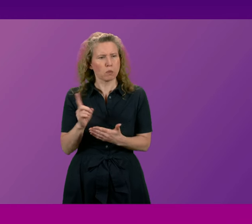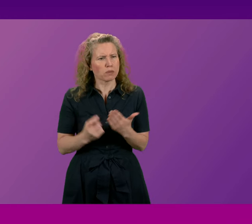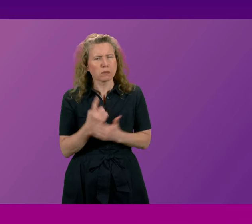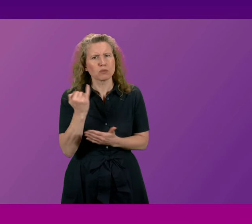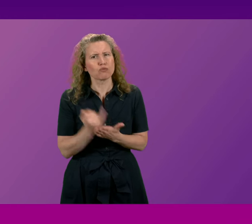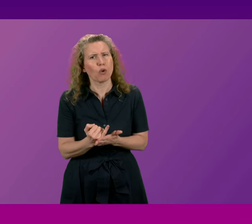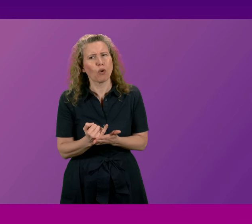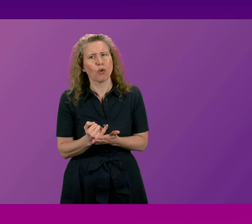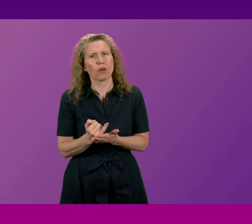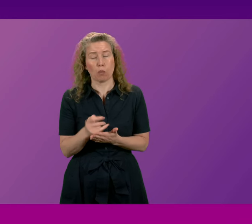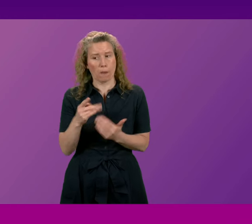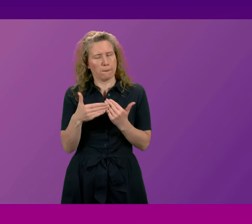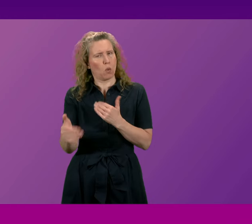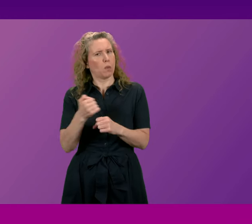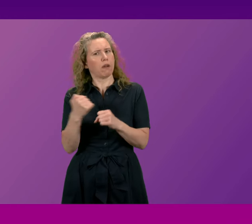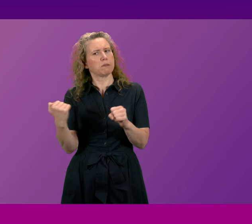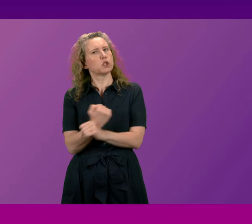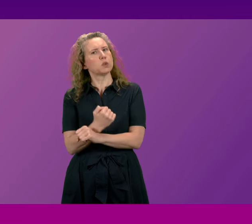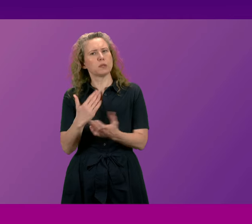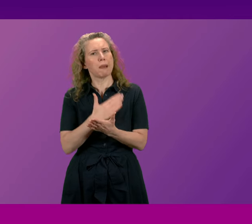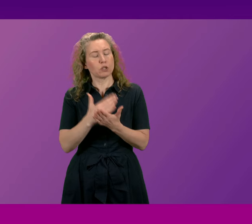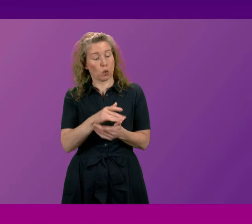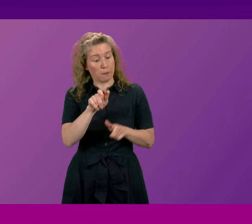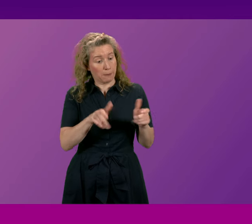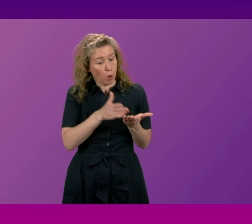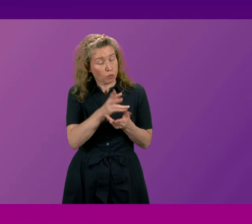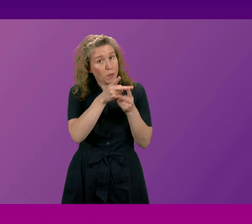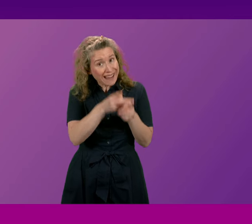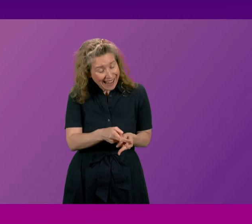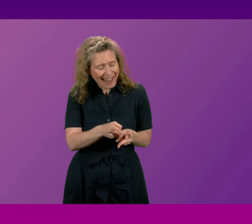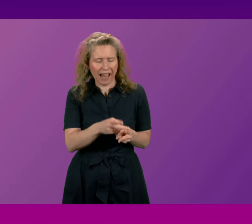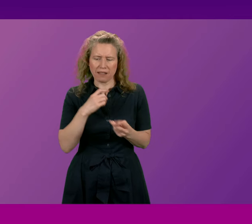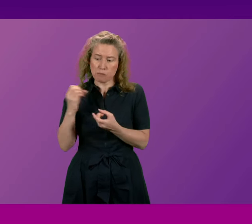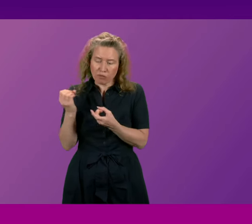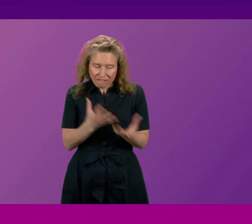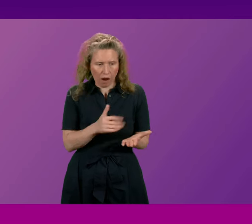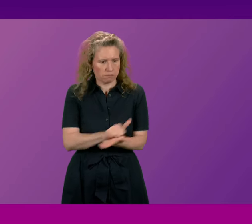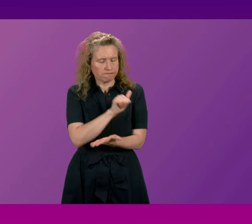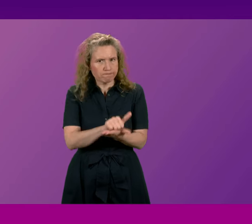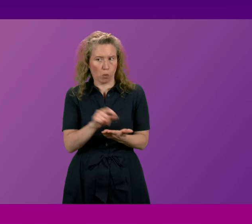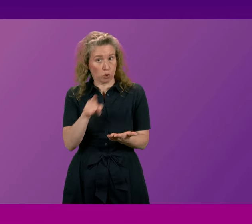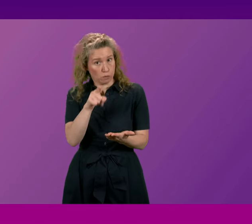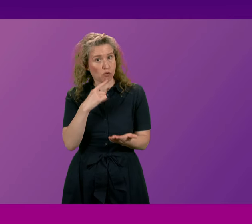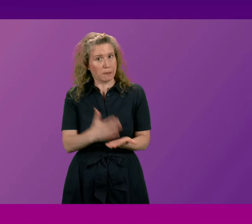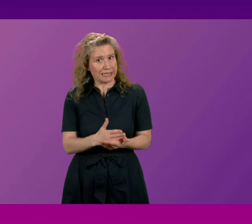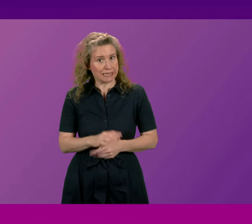here and what more is the government going to do to ensure our care experienced community get what was promised first minister